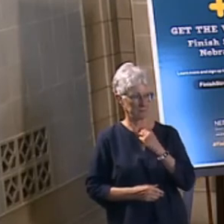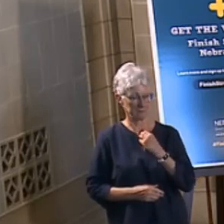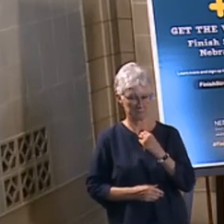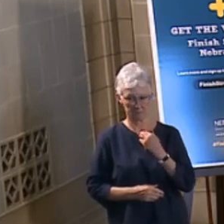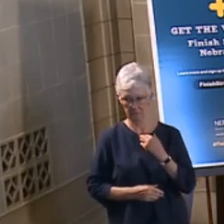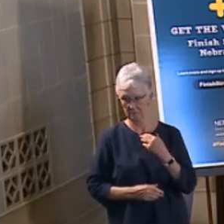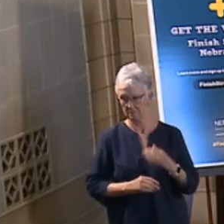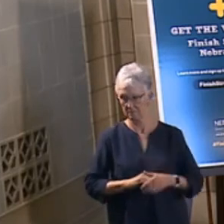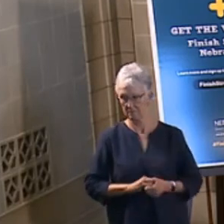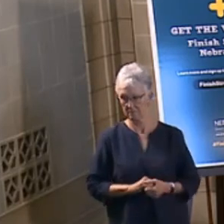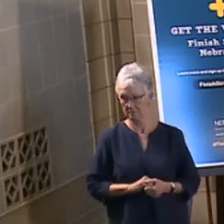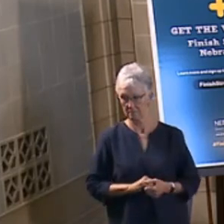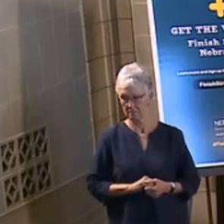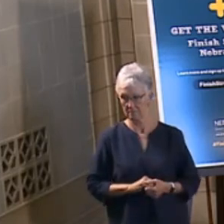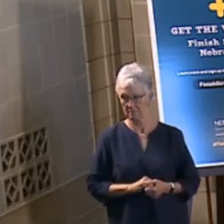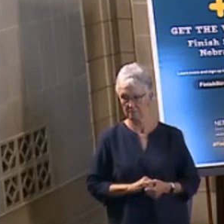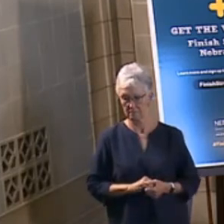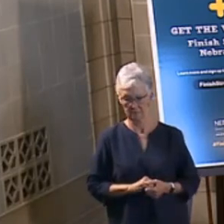All right.